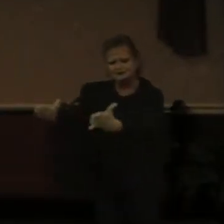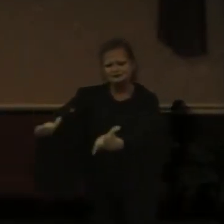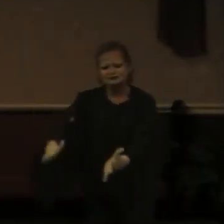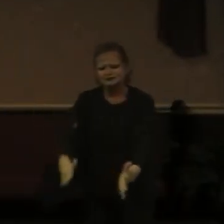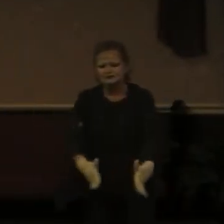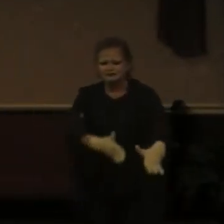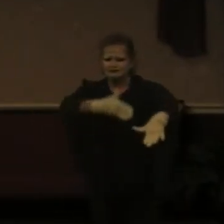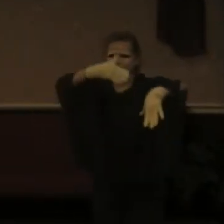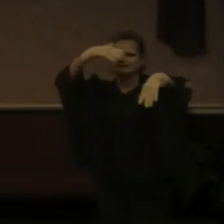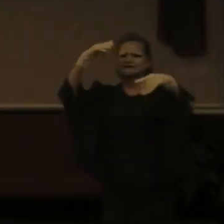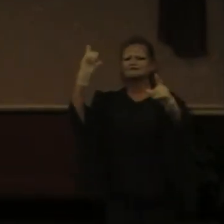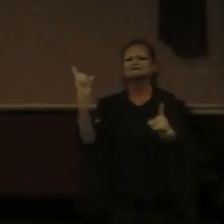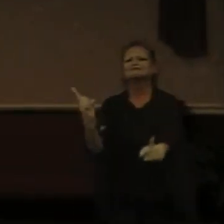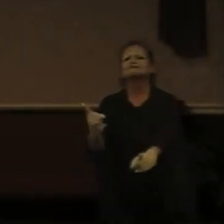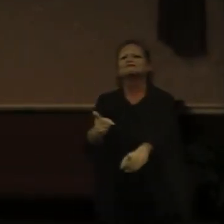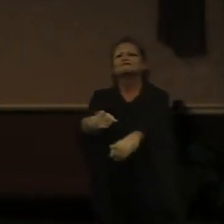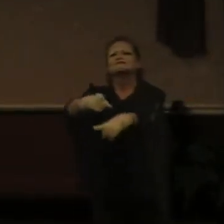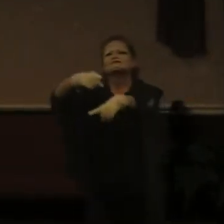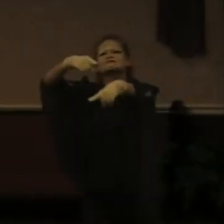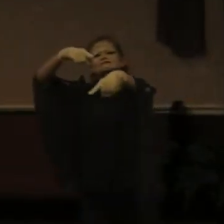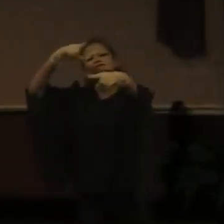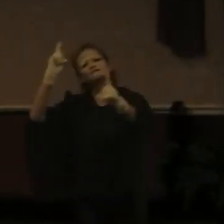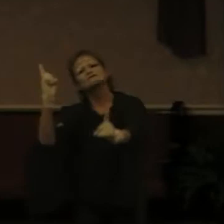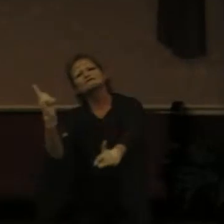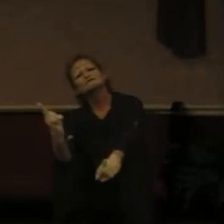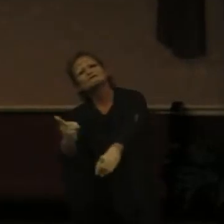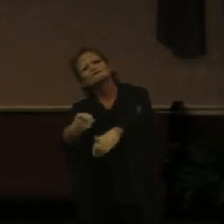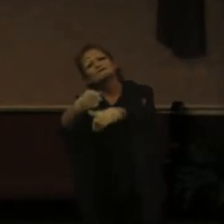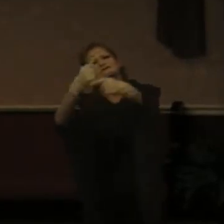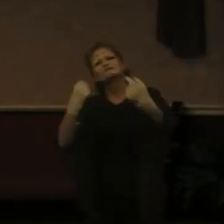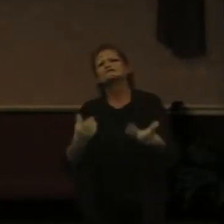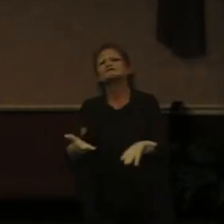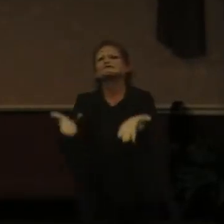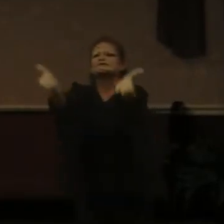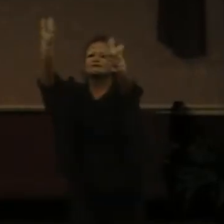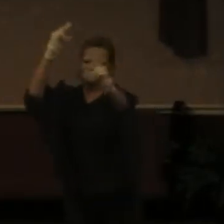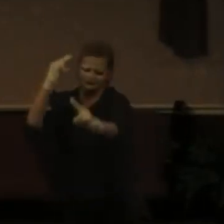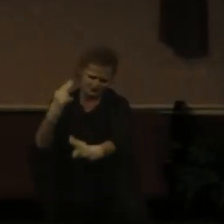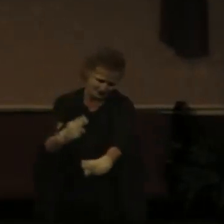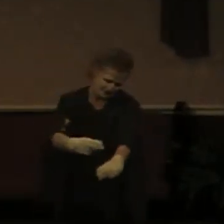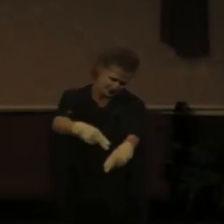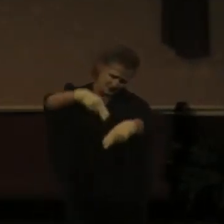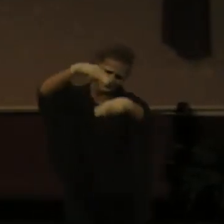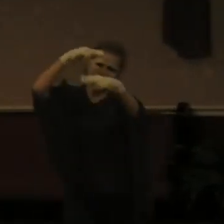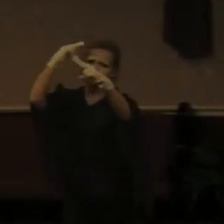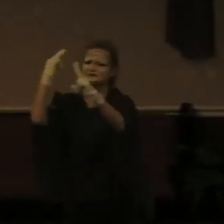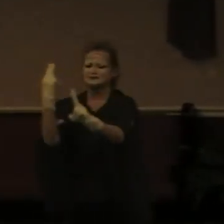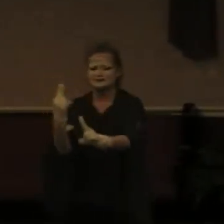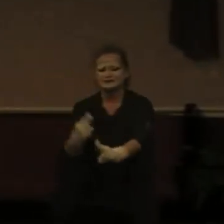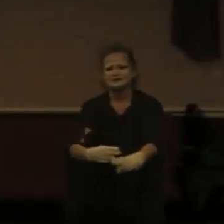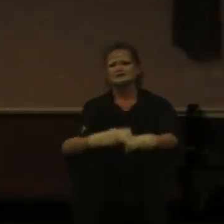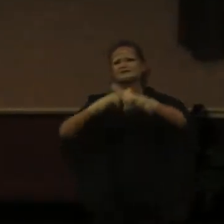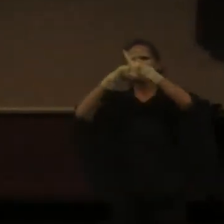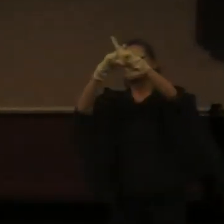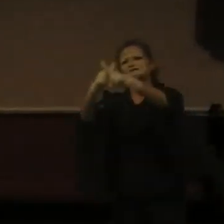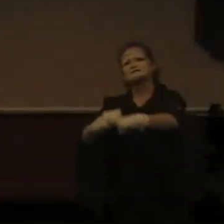path in righteousness for His name to save.